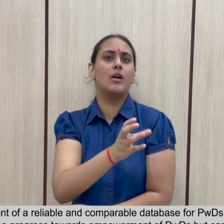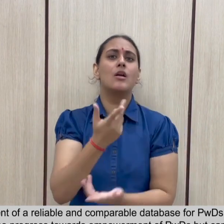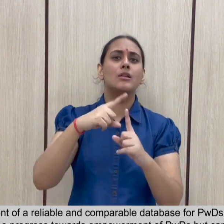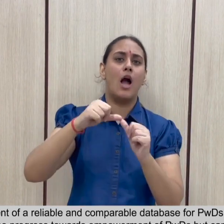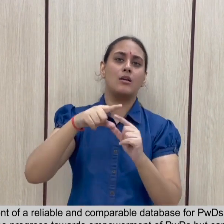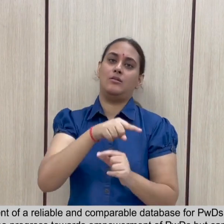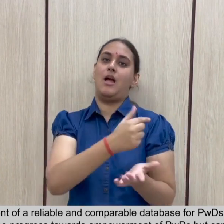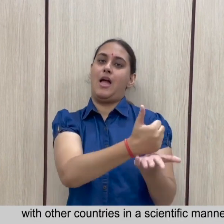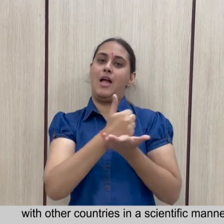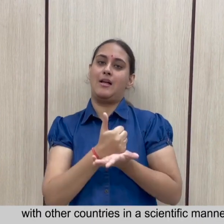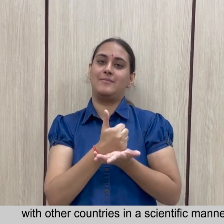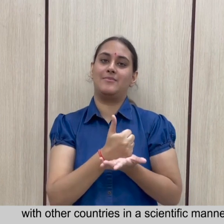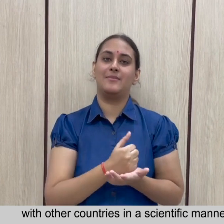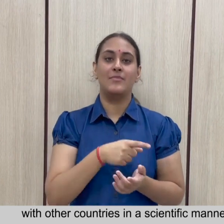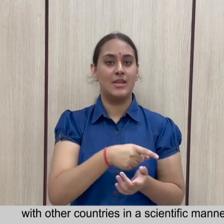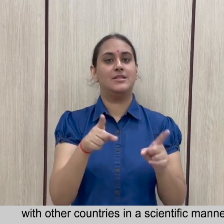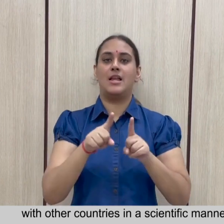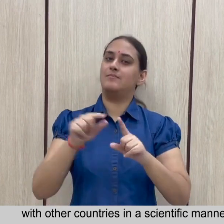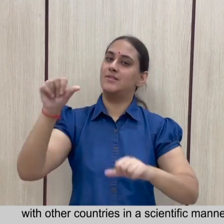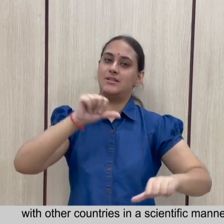us to compare with other countries in a scientific manner.